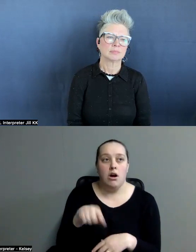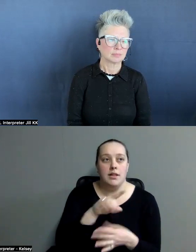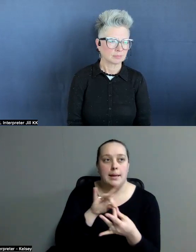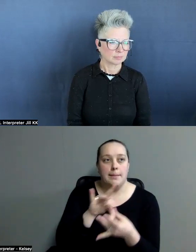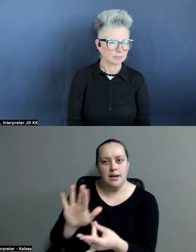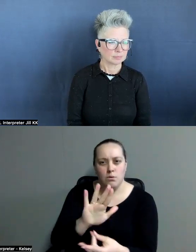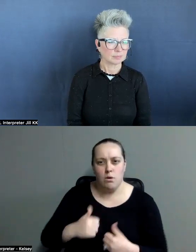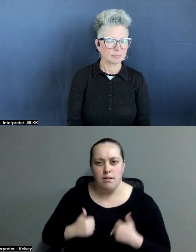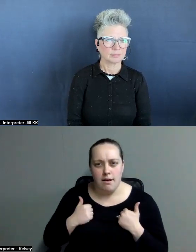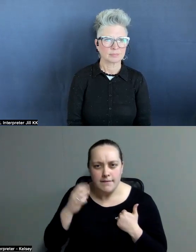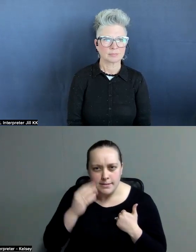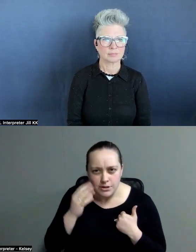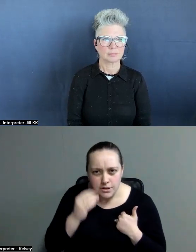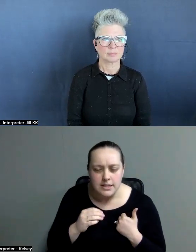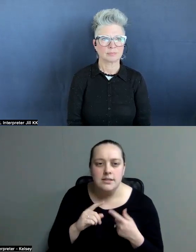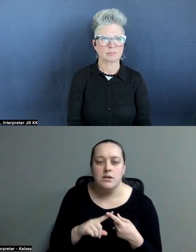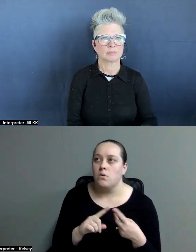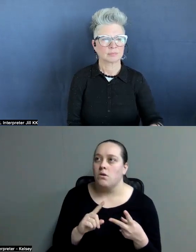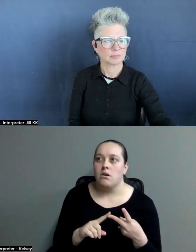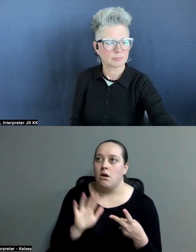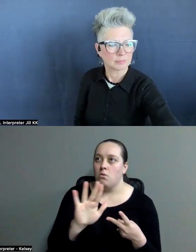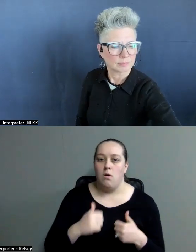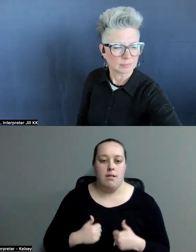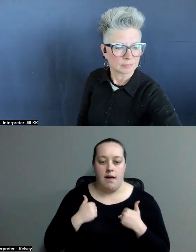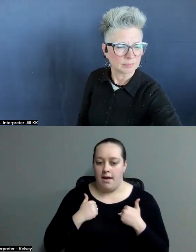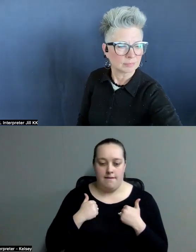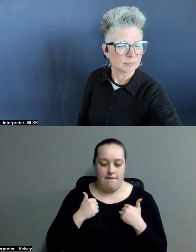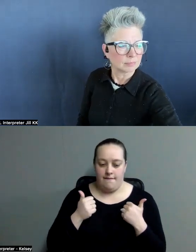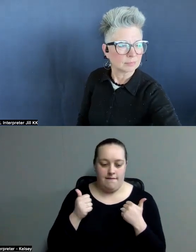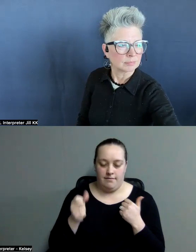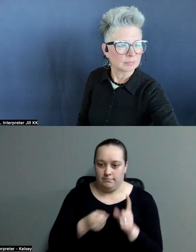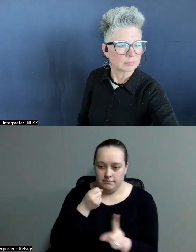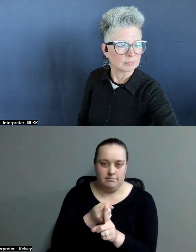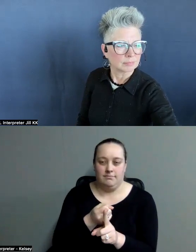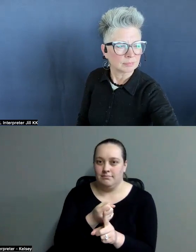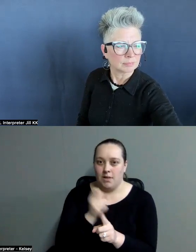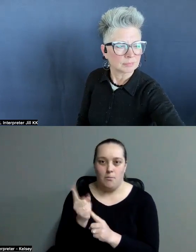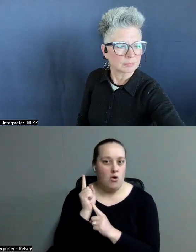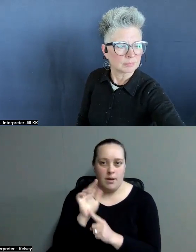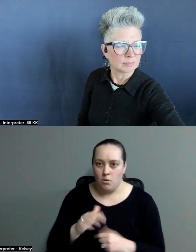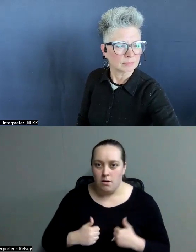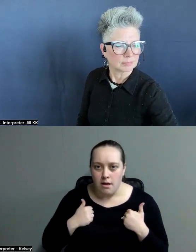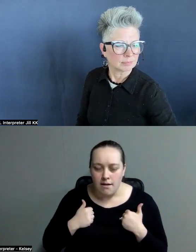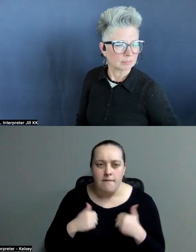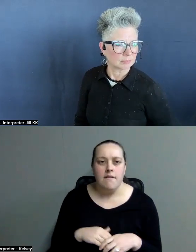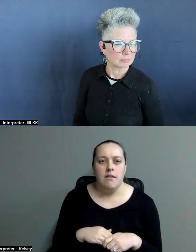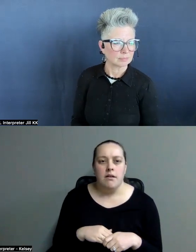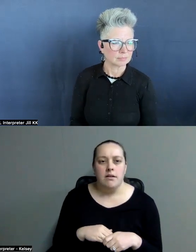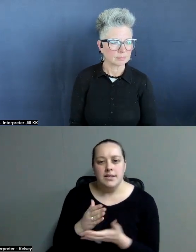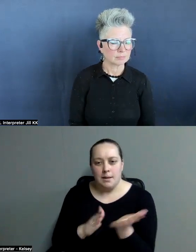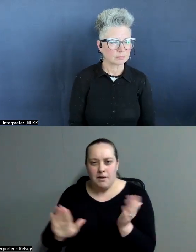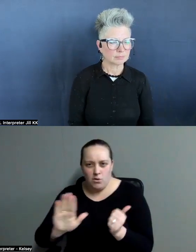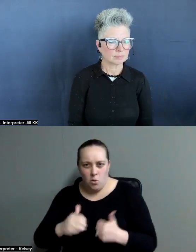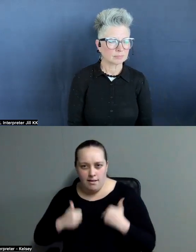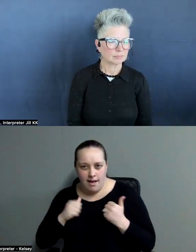or life changing moments or did you put some little pieces of your life